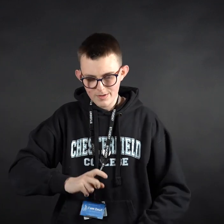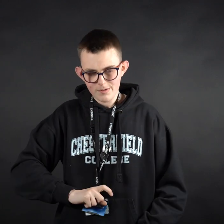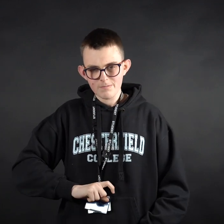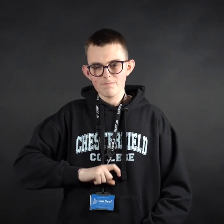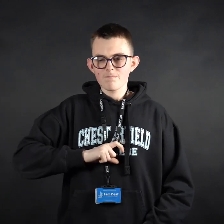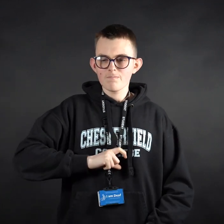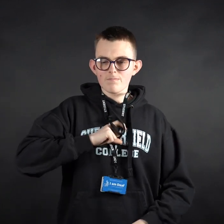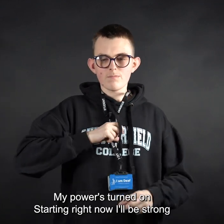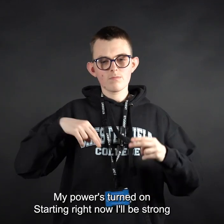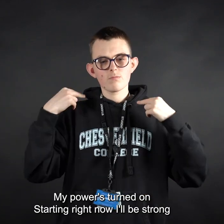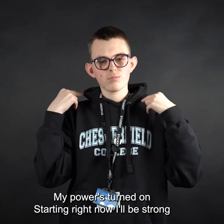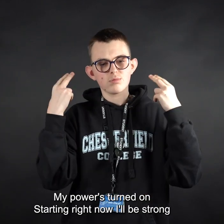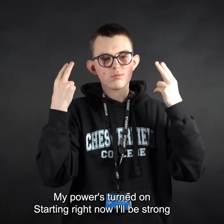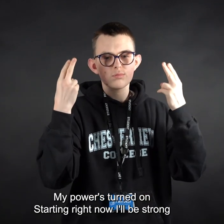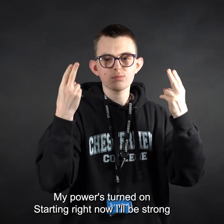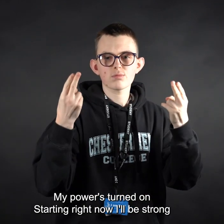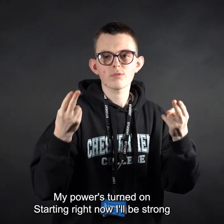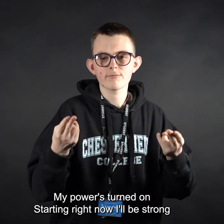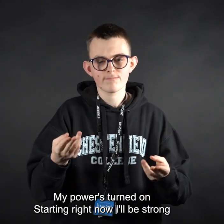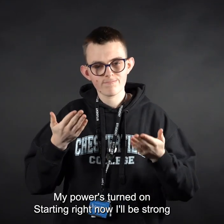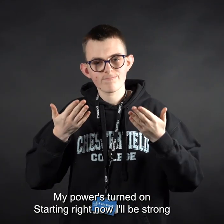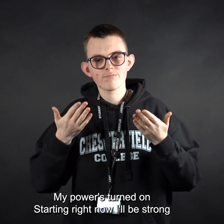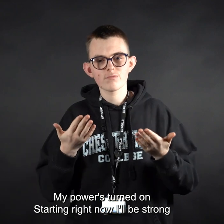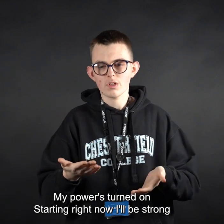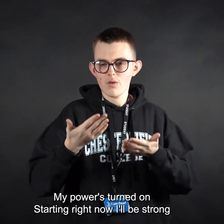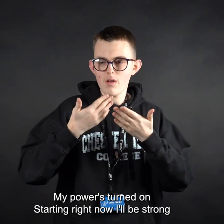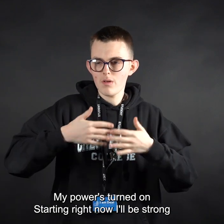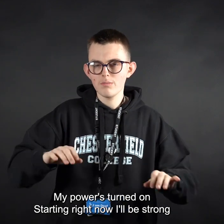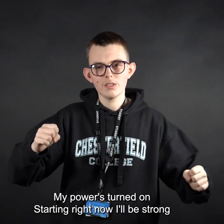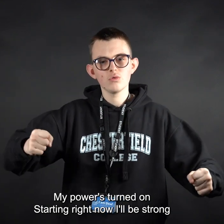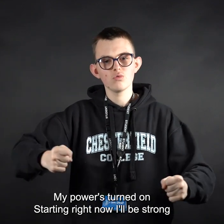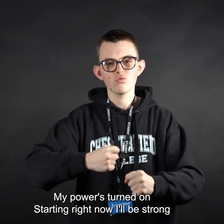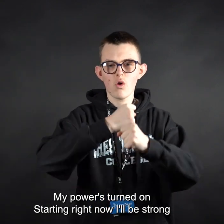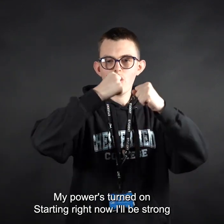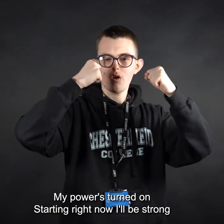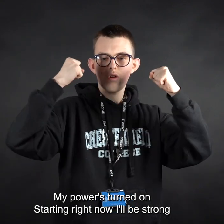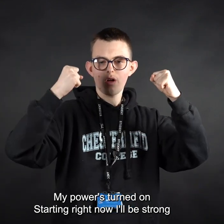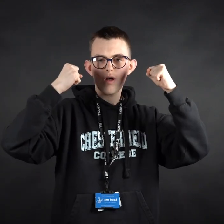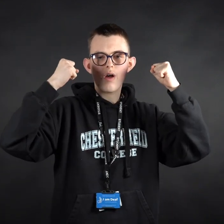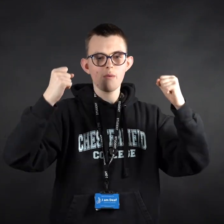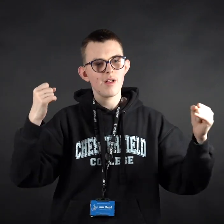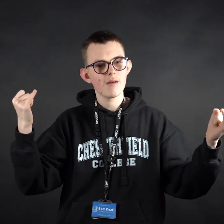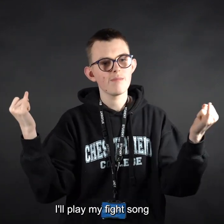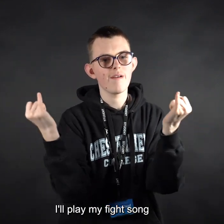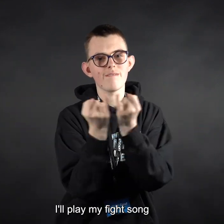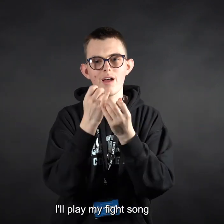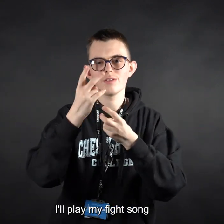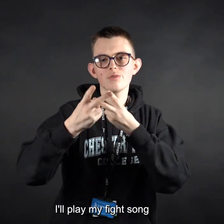My power's turned on, I'll be strong I'll play my fight